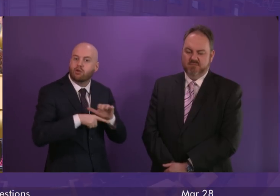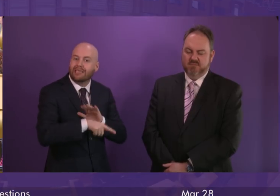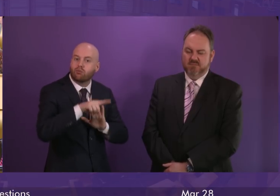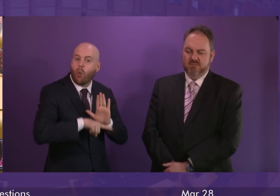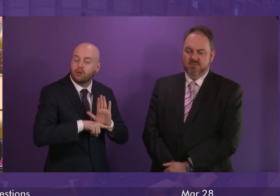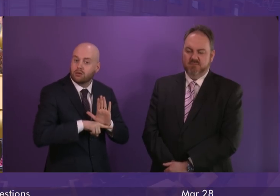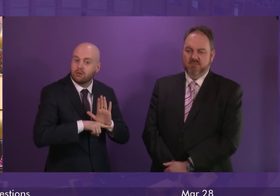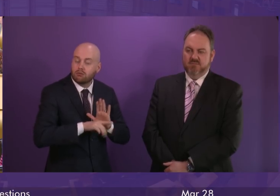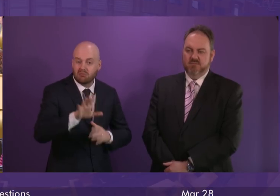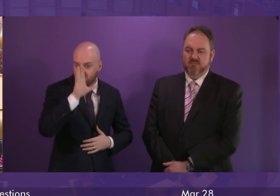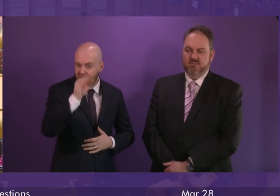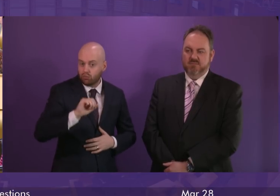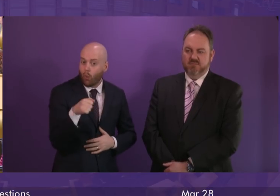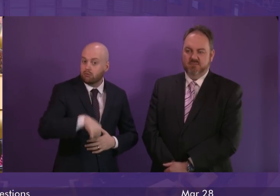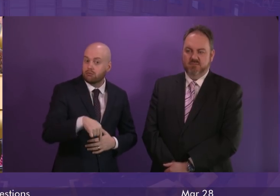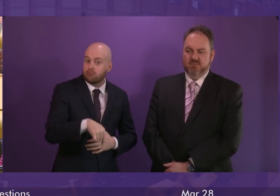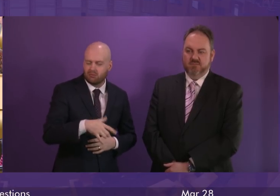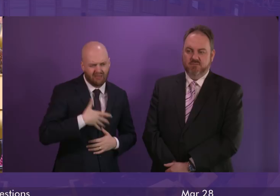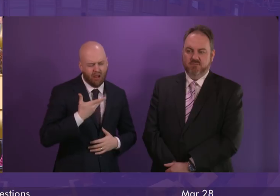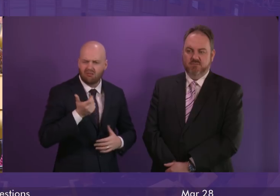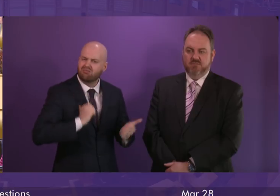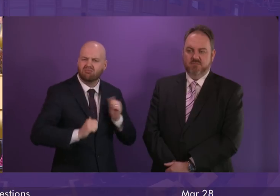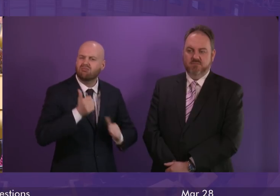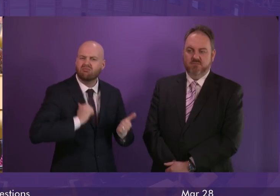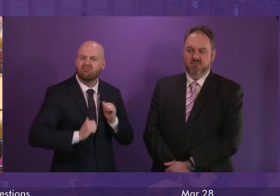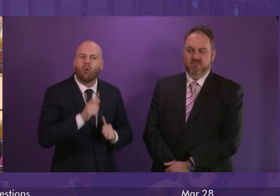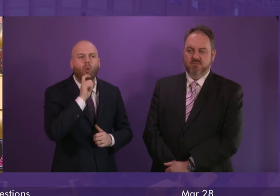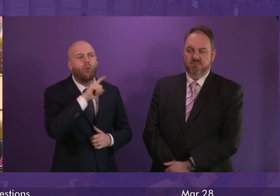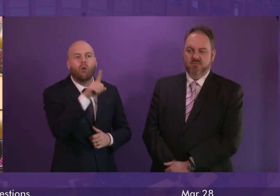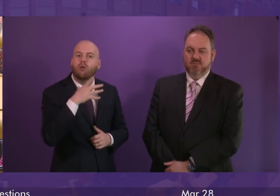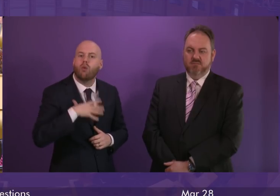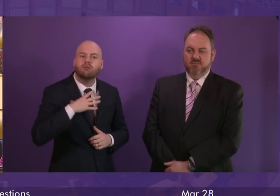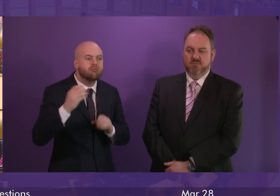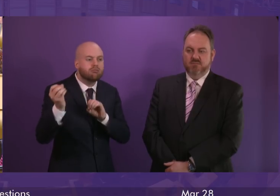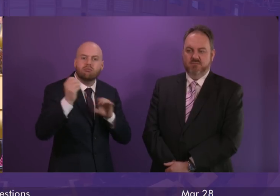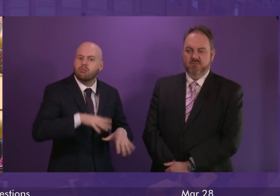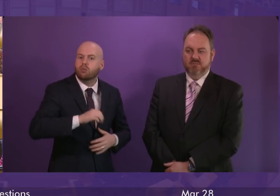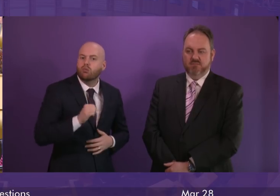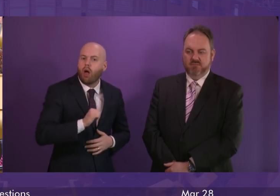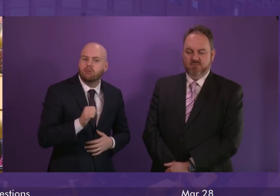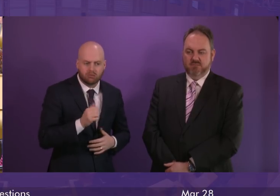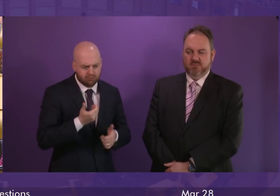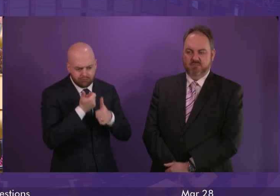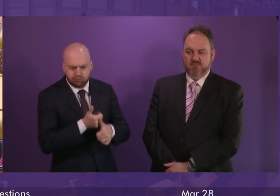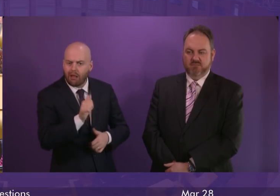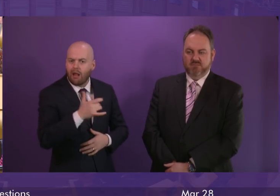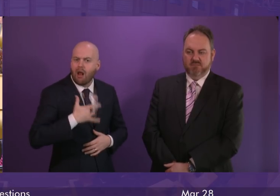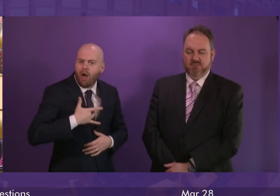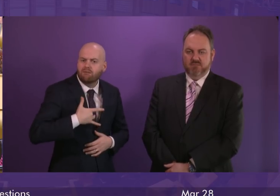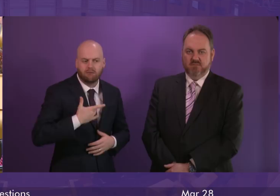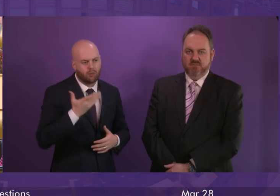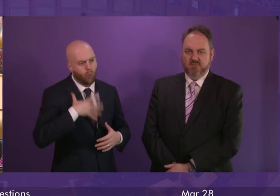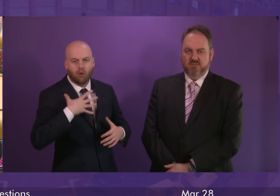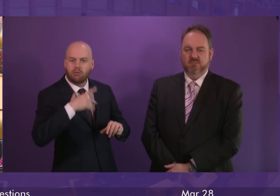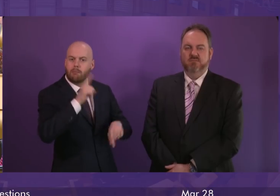all over the world who choose to build their lives here. Scotland is stronger because of our multiculturalism and non-UK citizens are